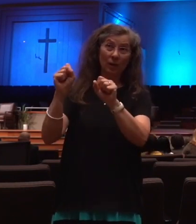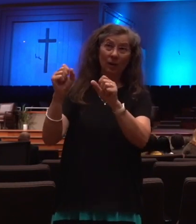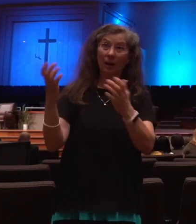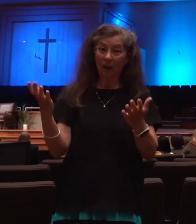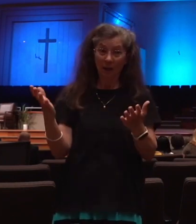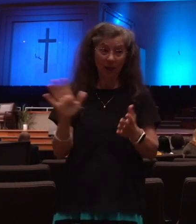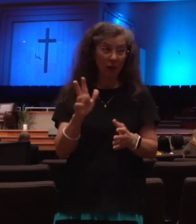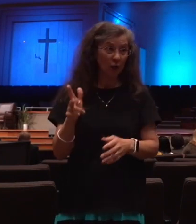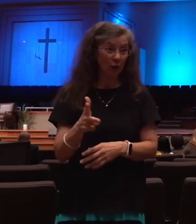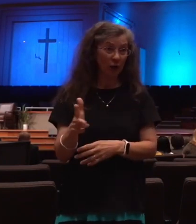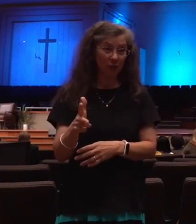doesn't have a driver.